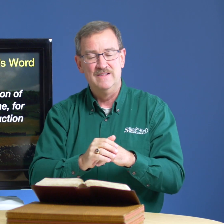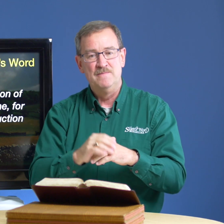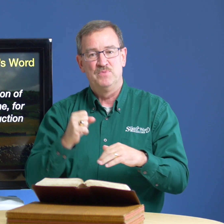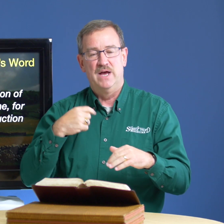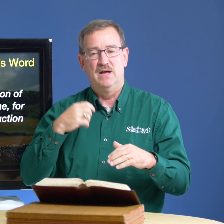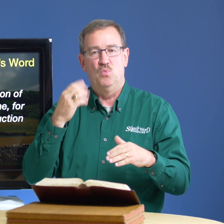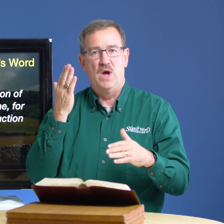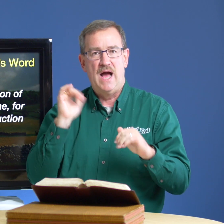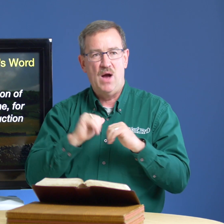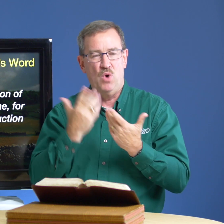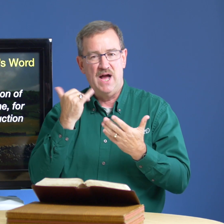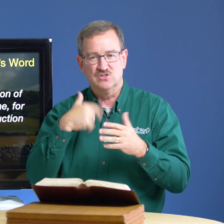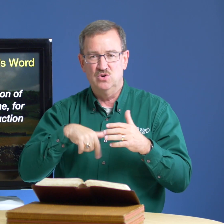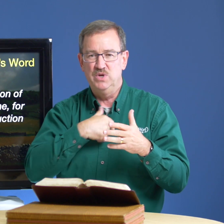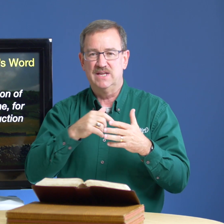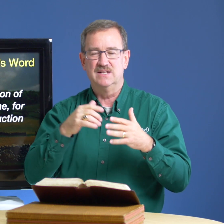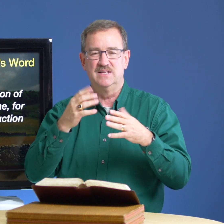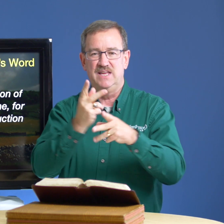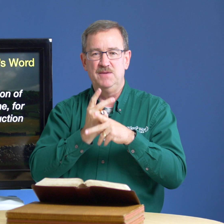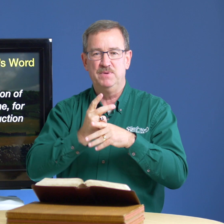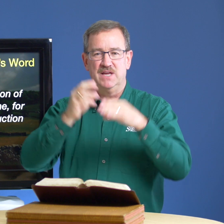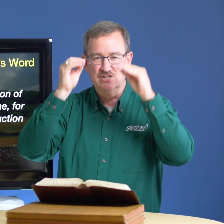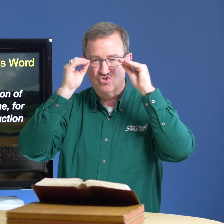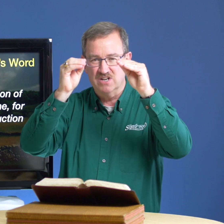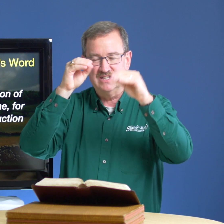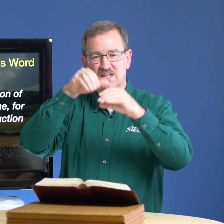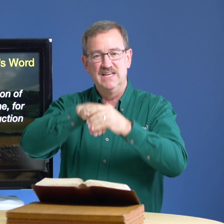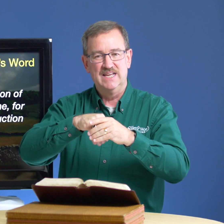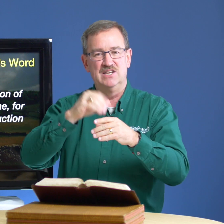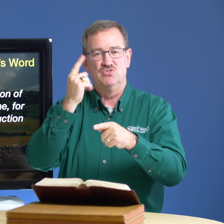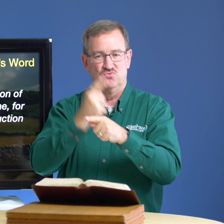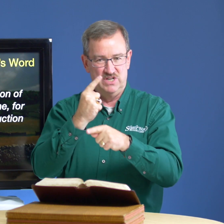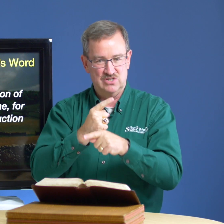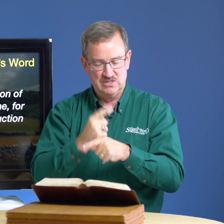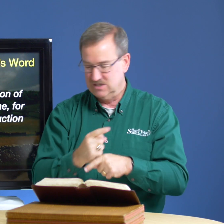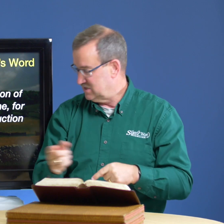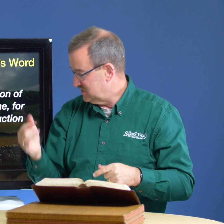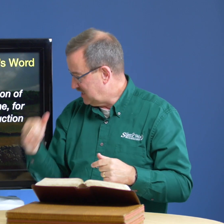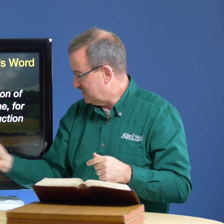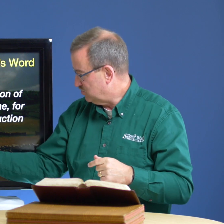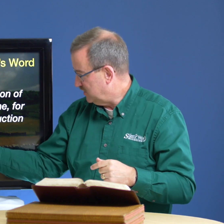why so we can keep being instructed in righteousness this last one